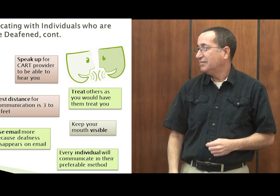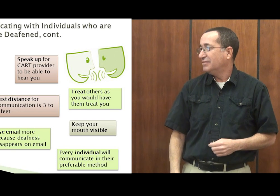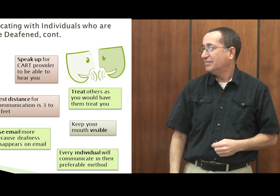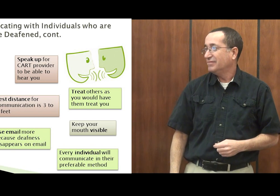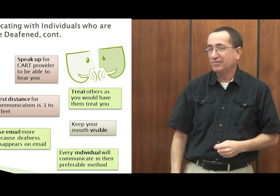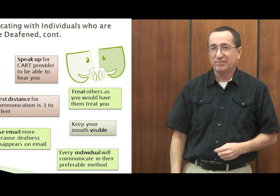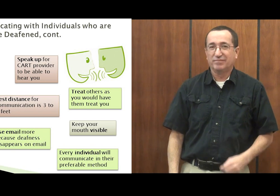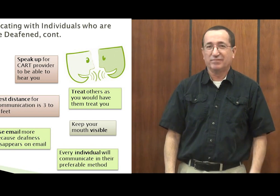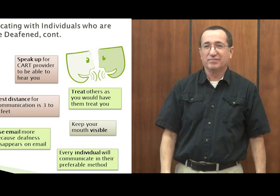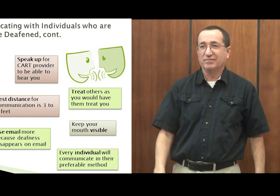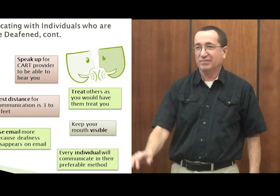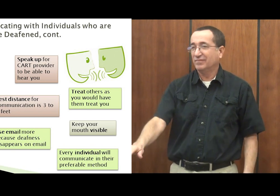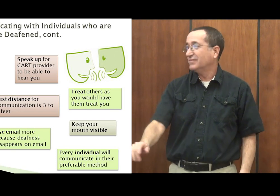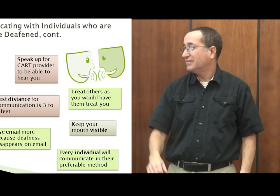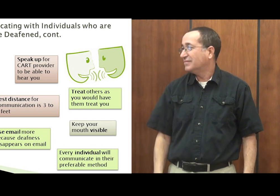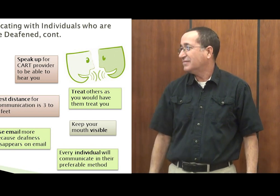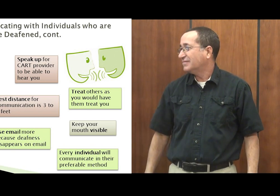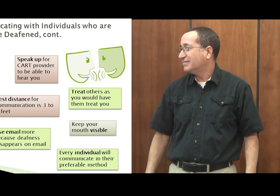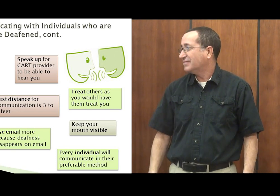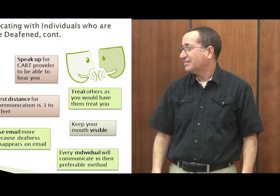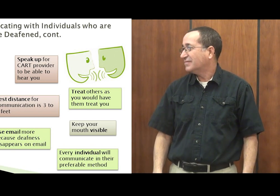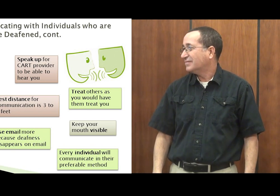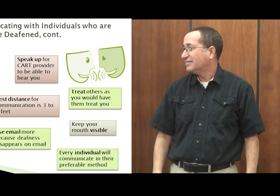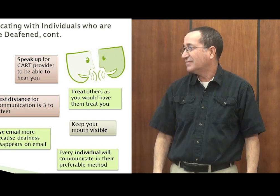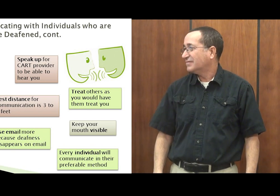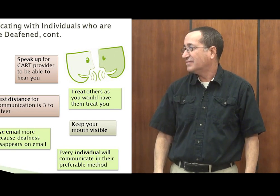to six feet is usually a comfort zone for everybody.